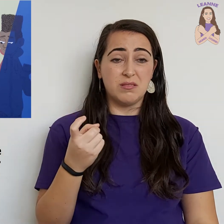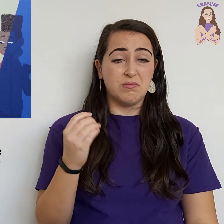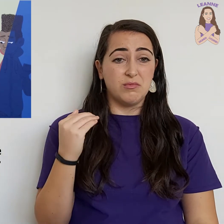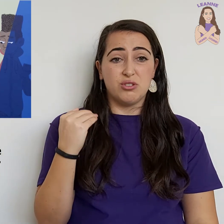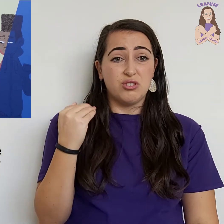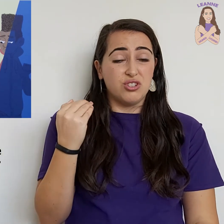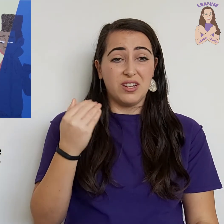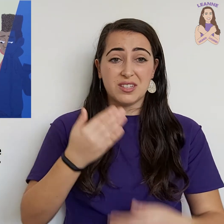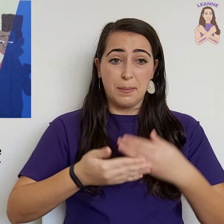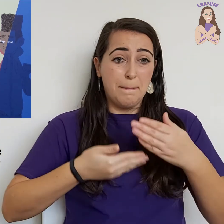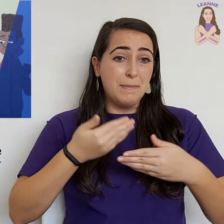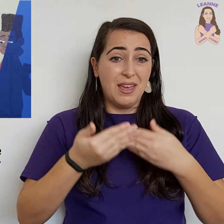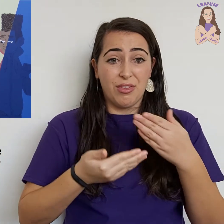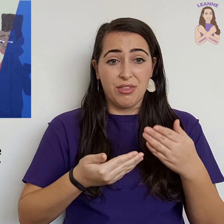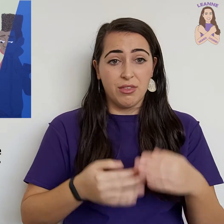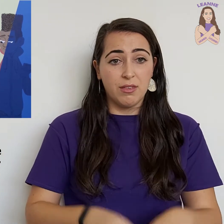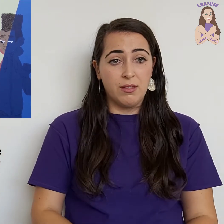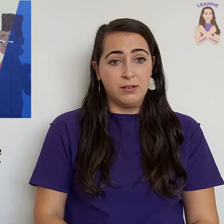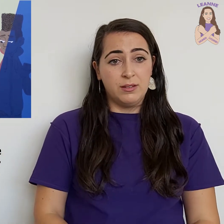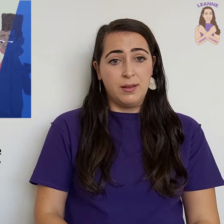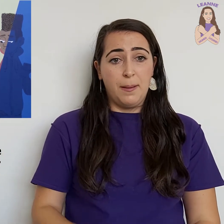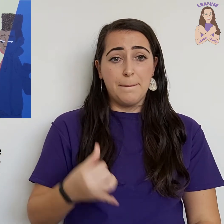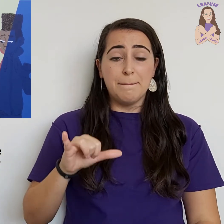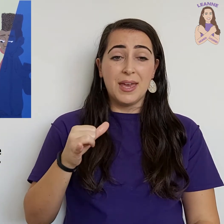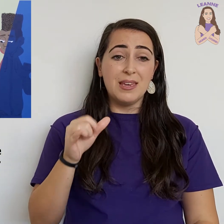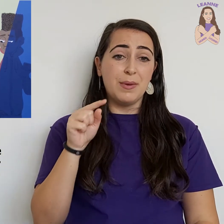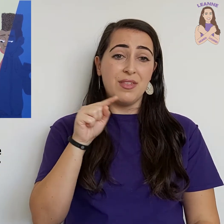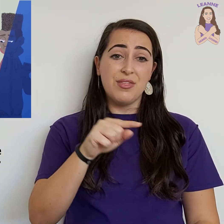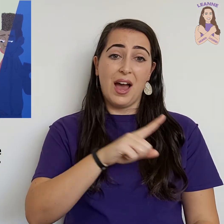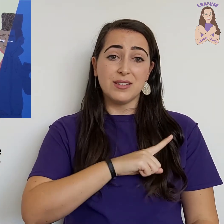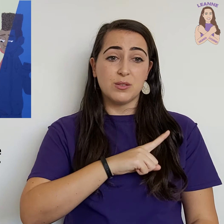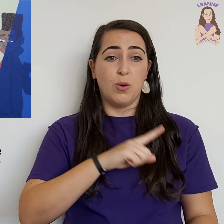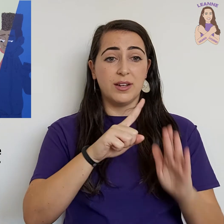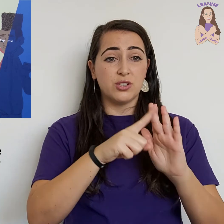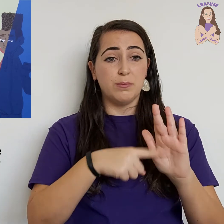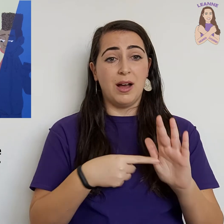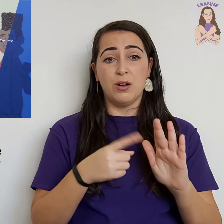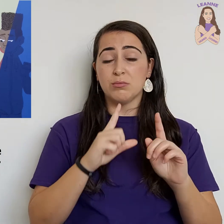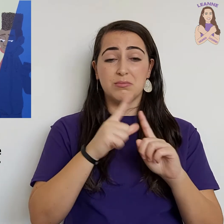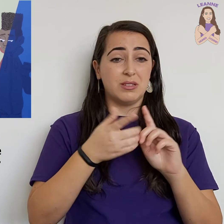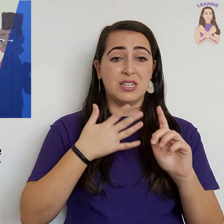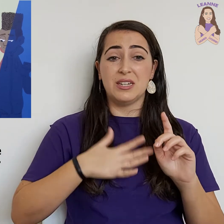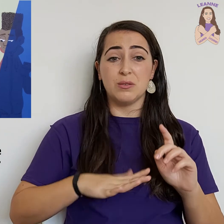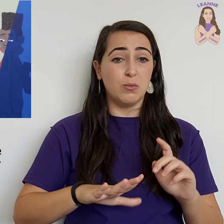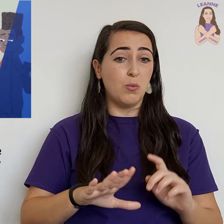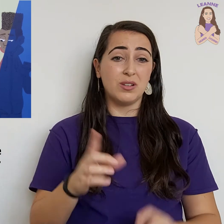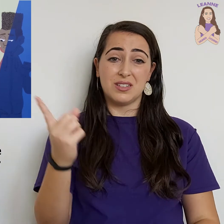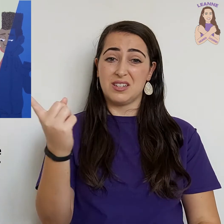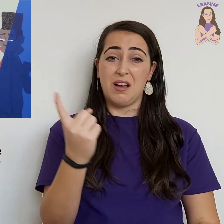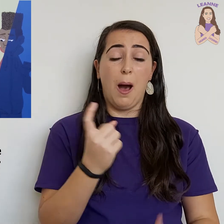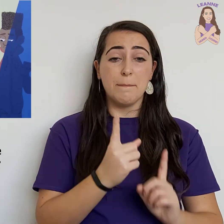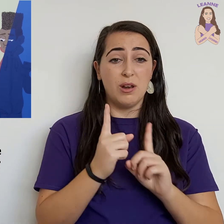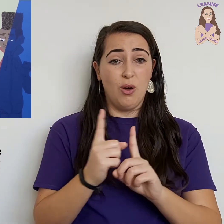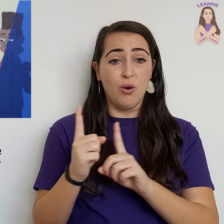just a myth. Maybe that's why Jamal didn't want to come along.